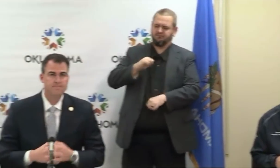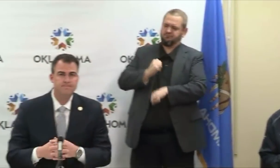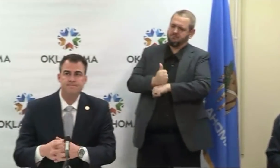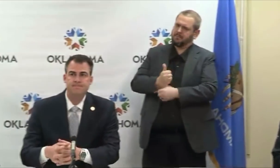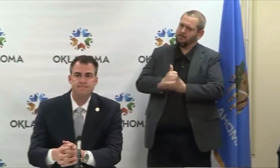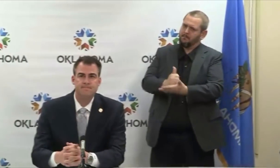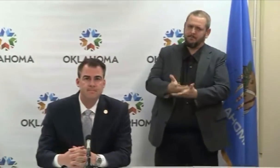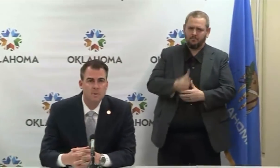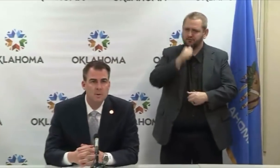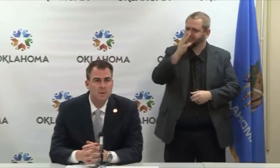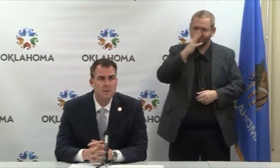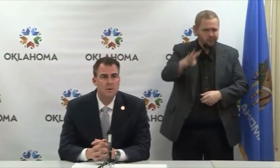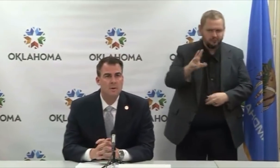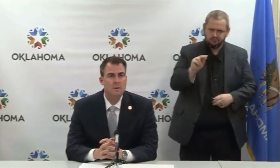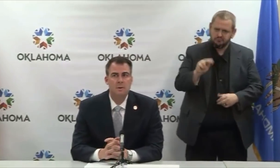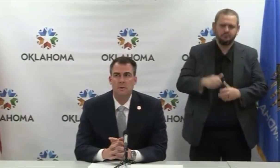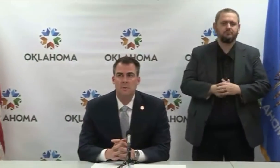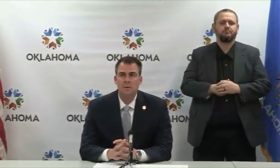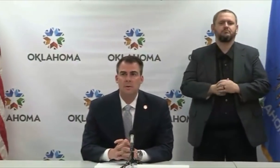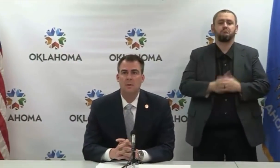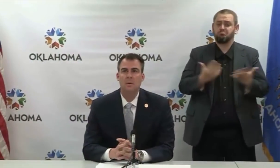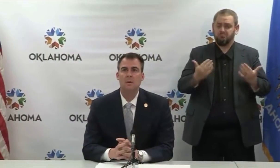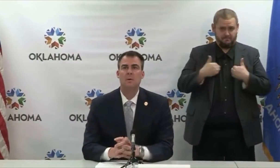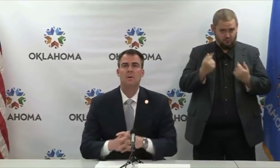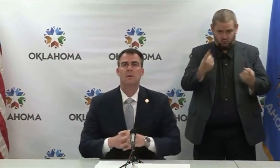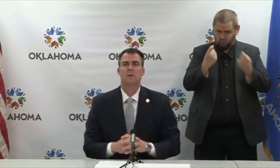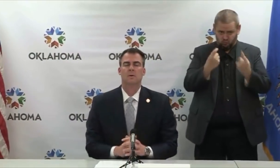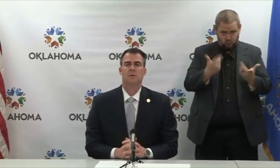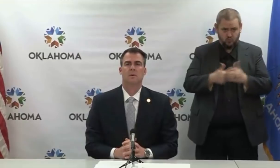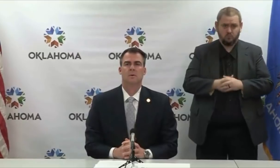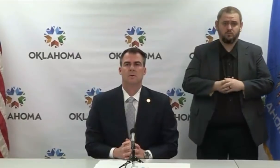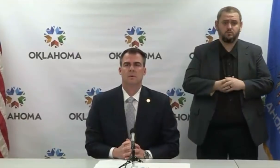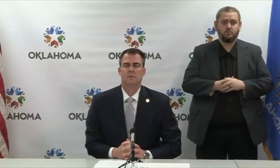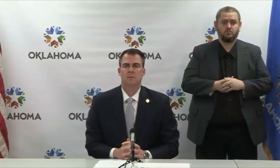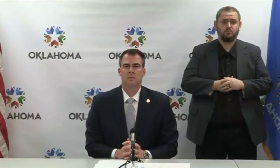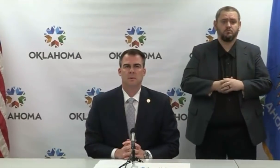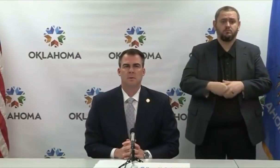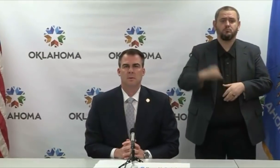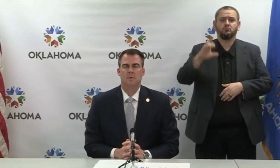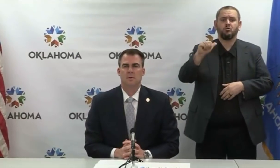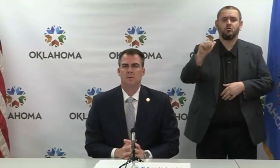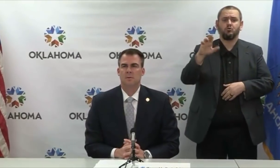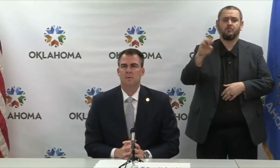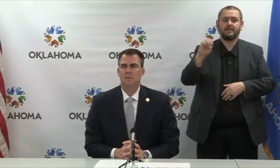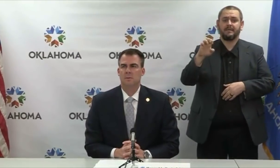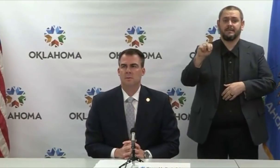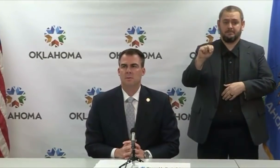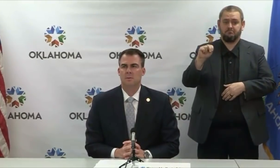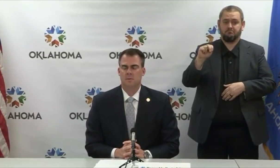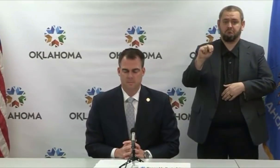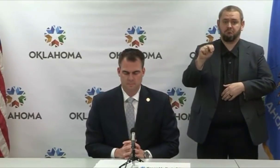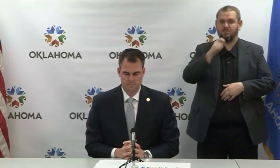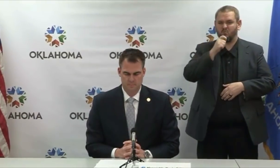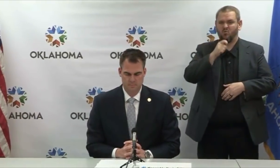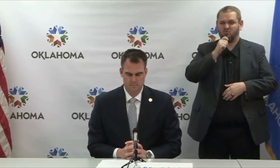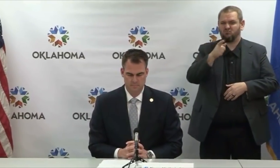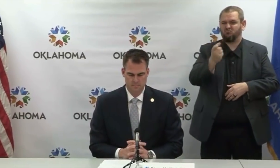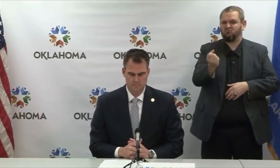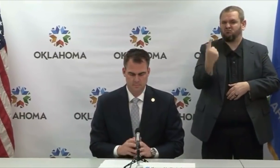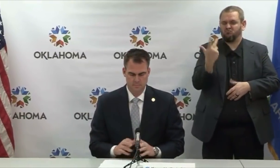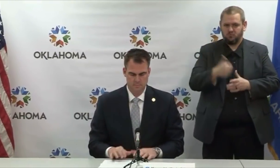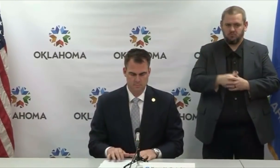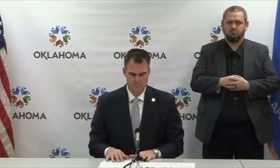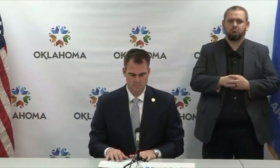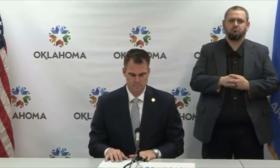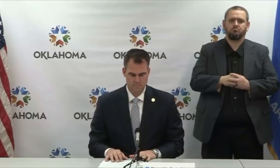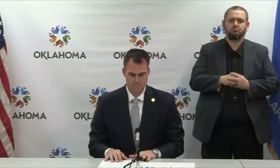that would be great. Carmen Foreman, you're open for a question. Oh, I'm not sure I had a question